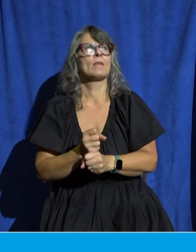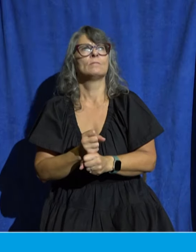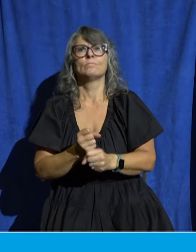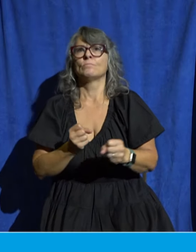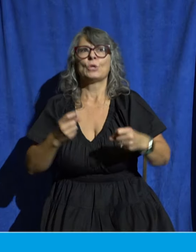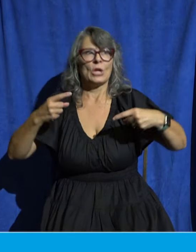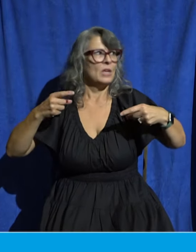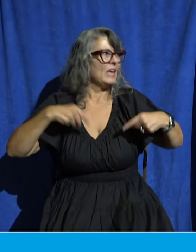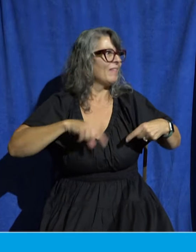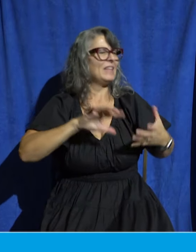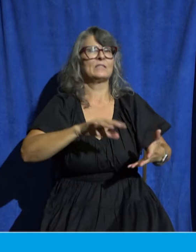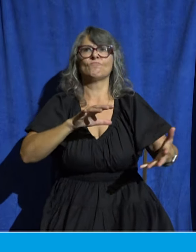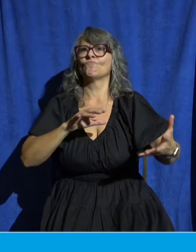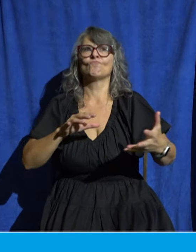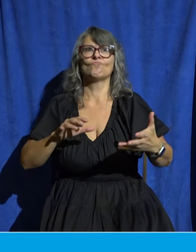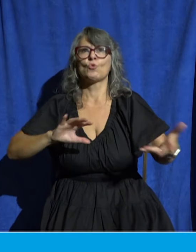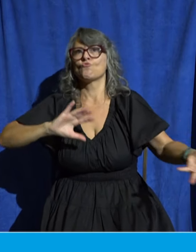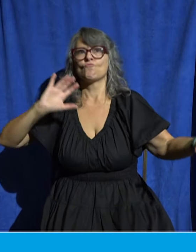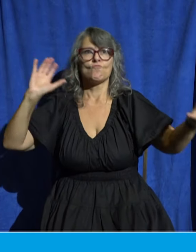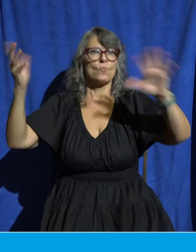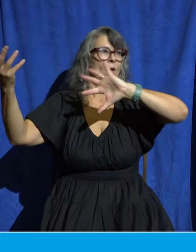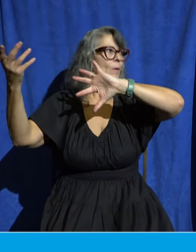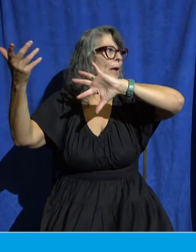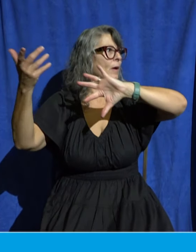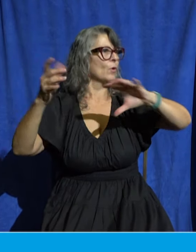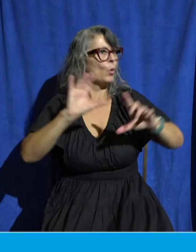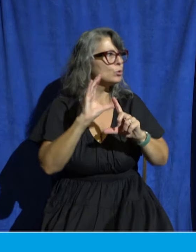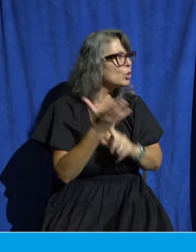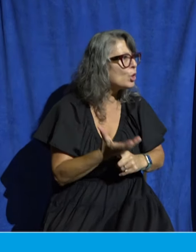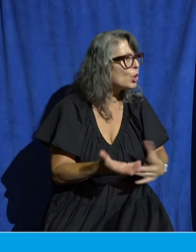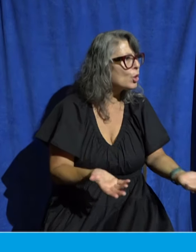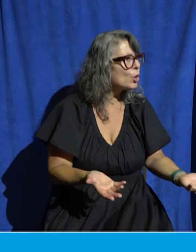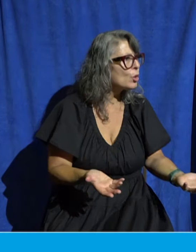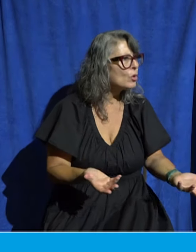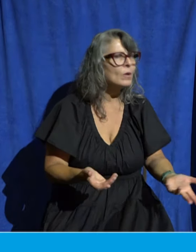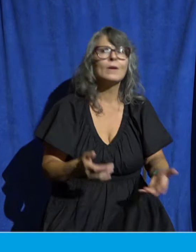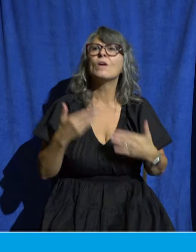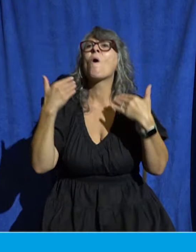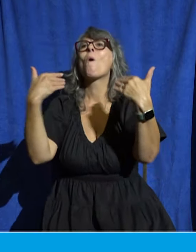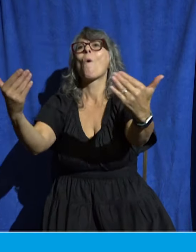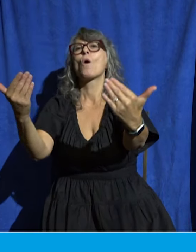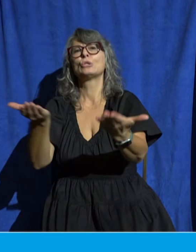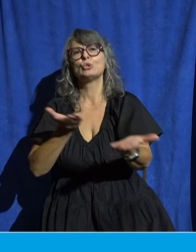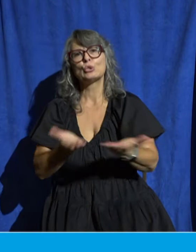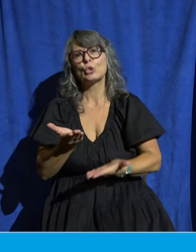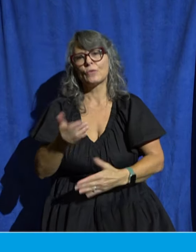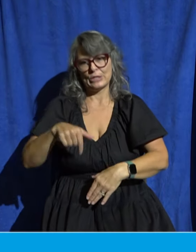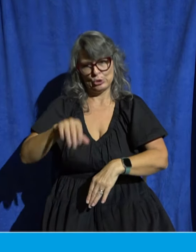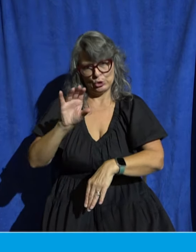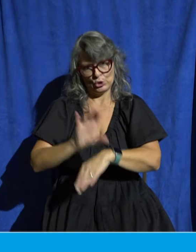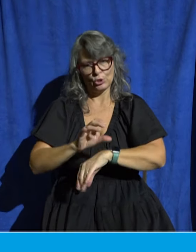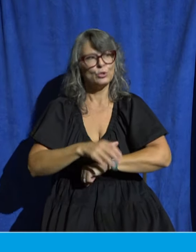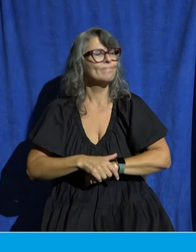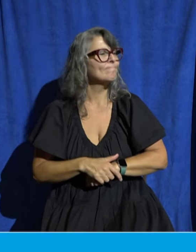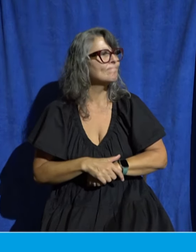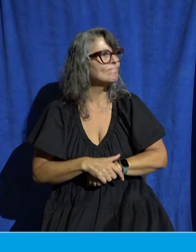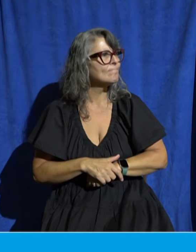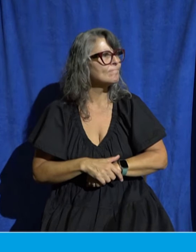then God says serve in the church serve in the church this is what he promises to do when